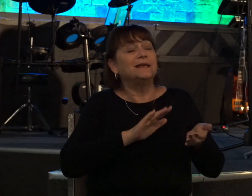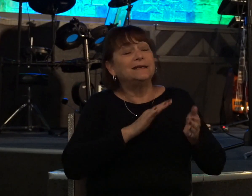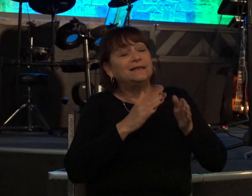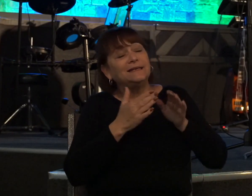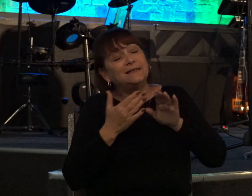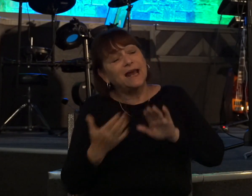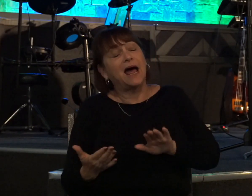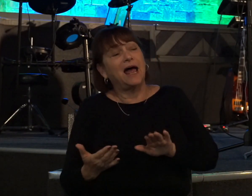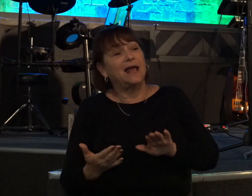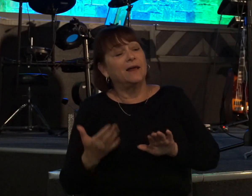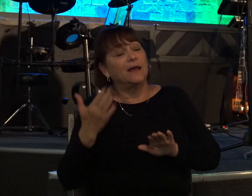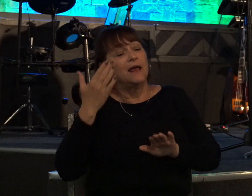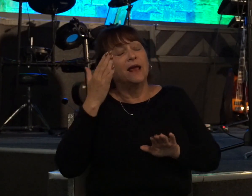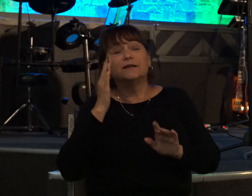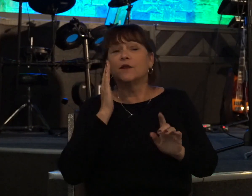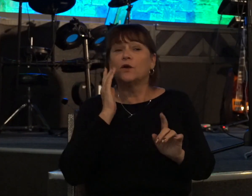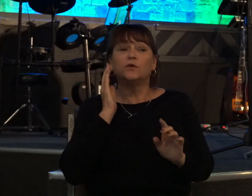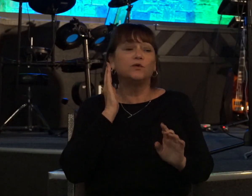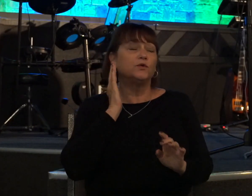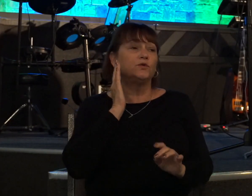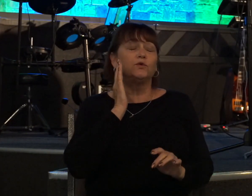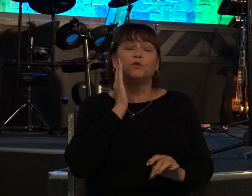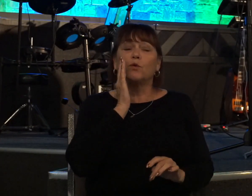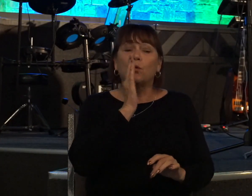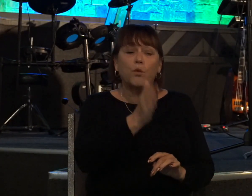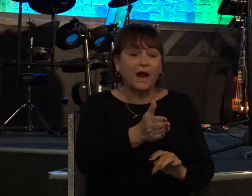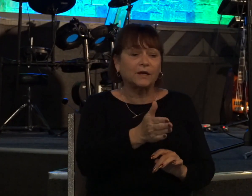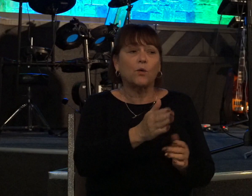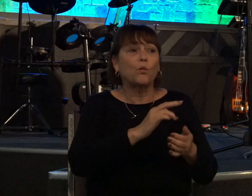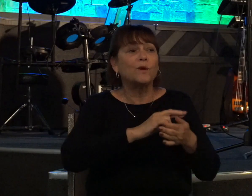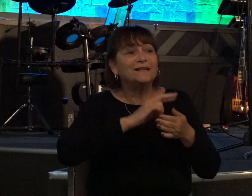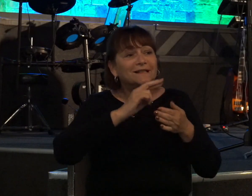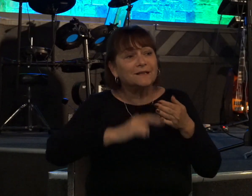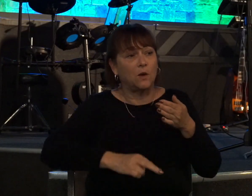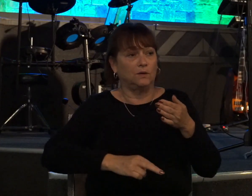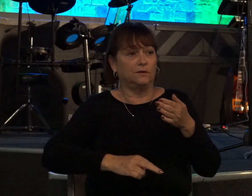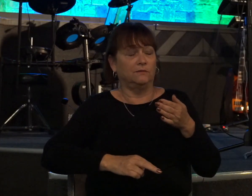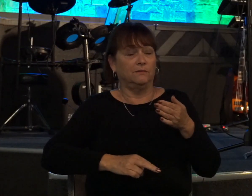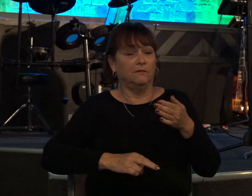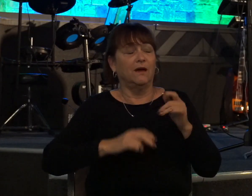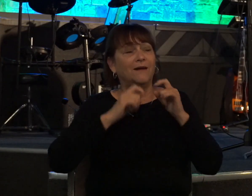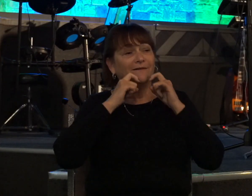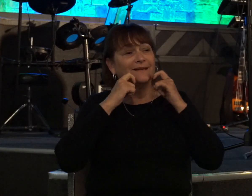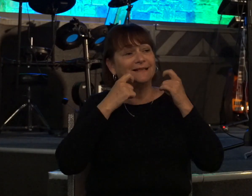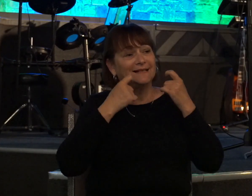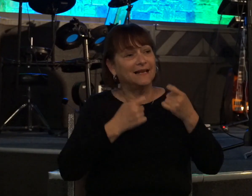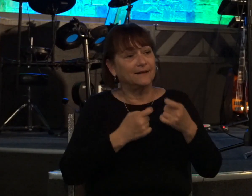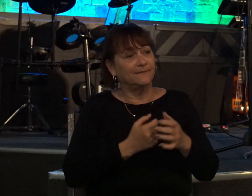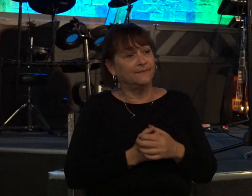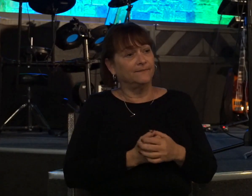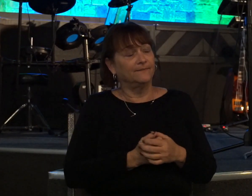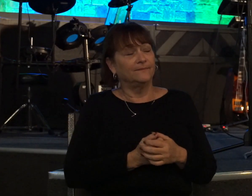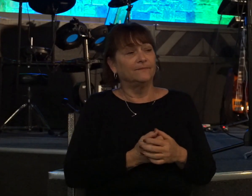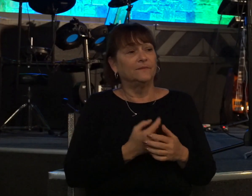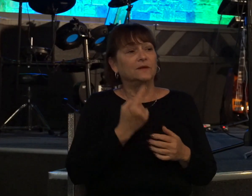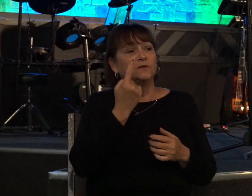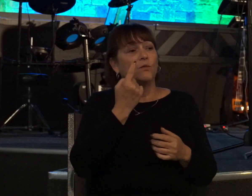of david's sin as a divine judgment against him for his sin this is one of the reasons guys that god